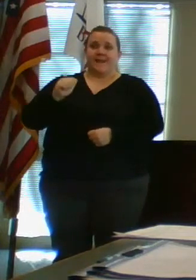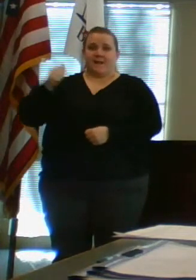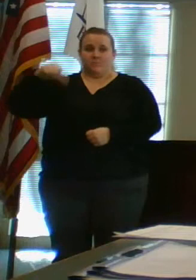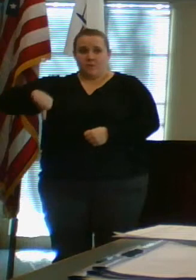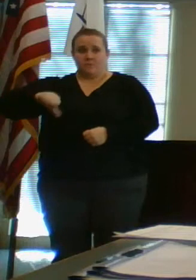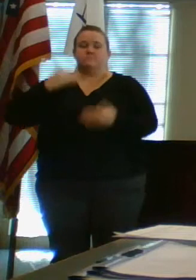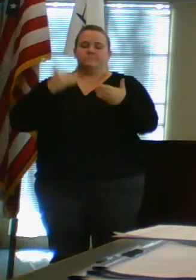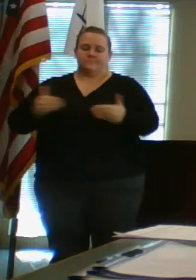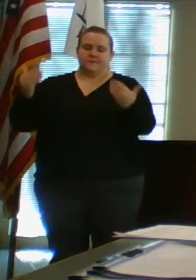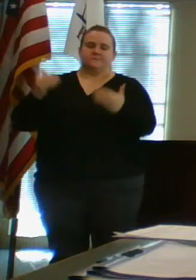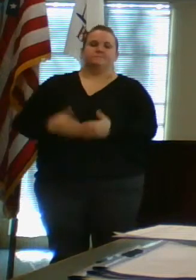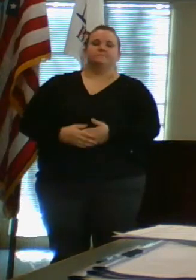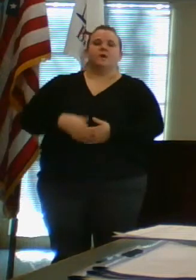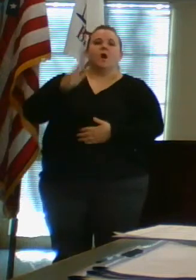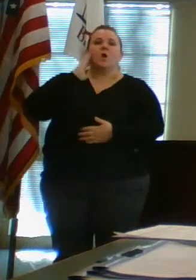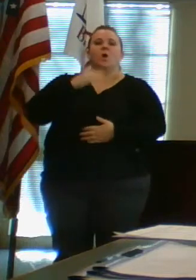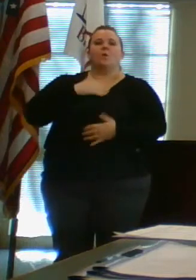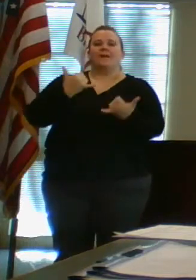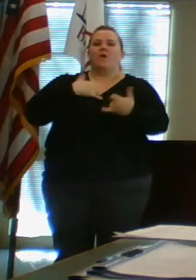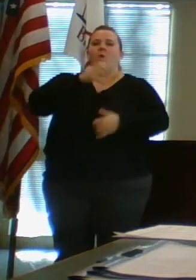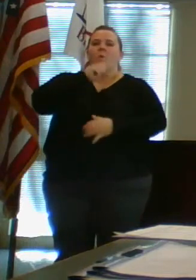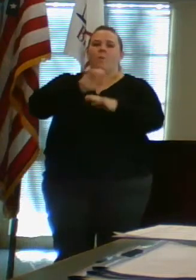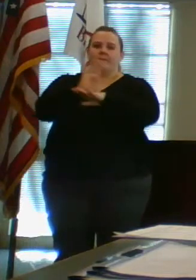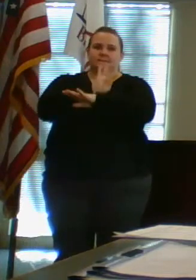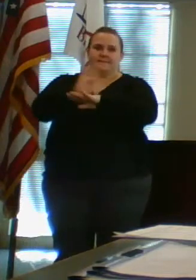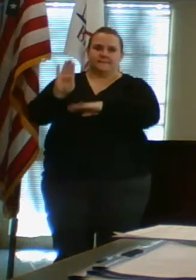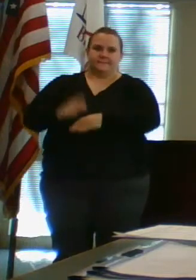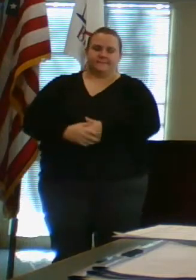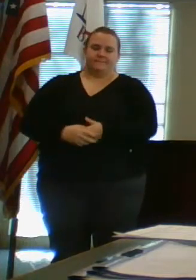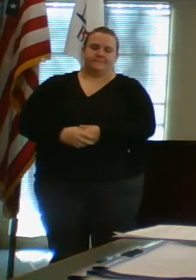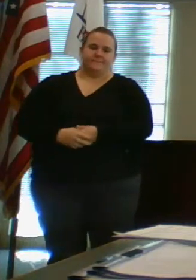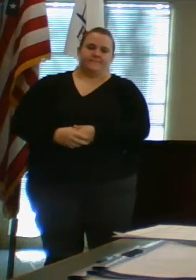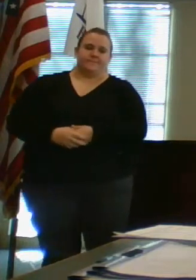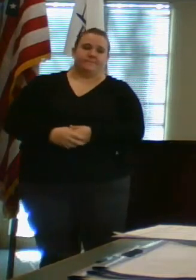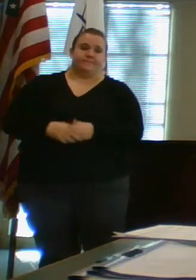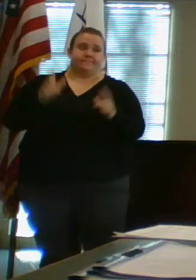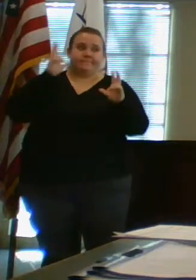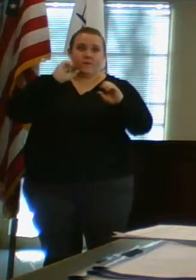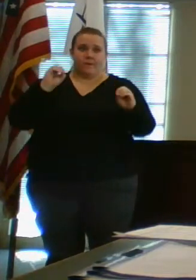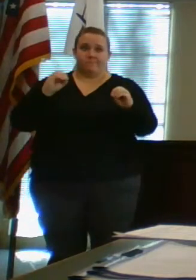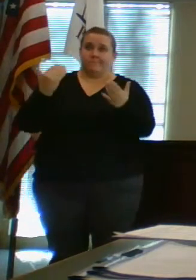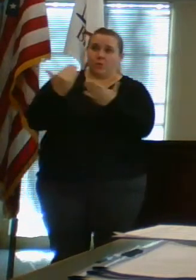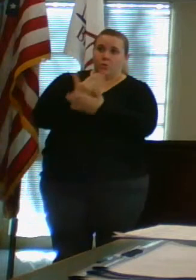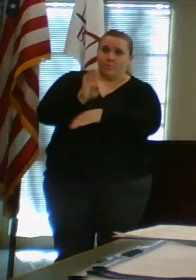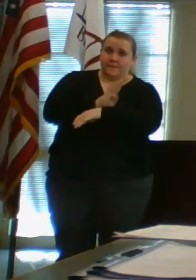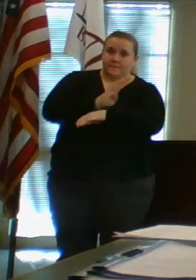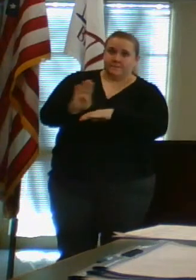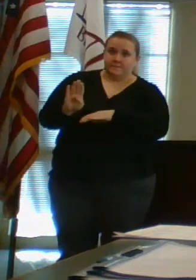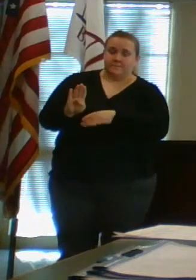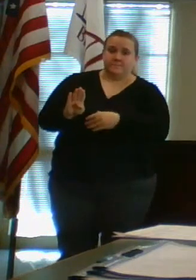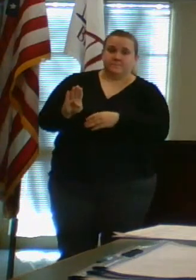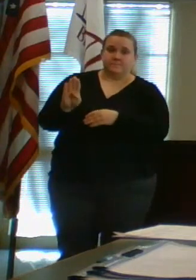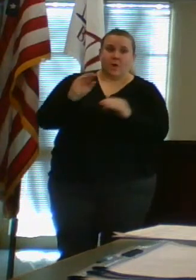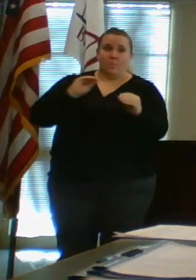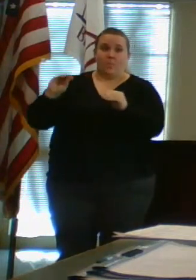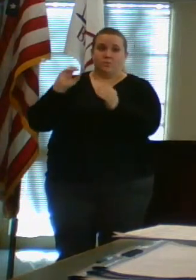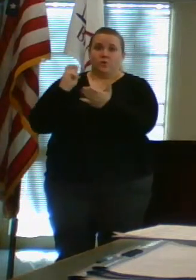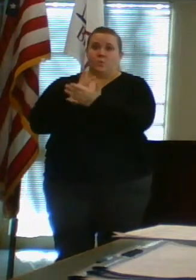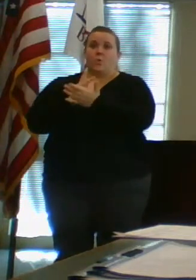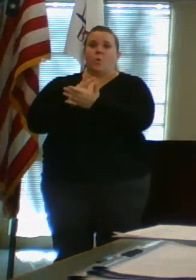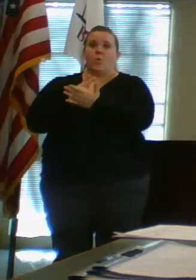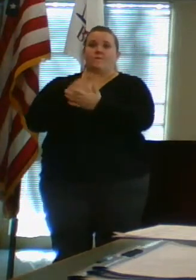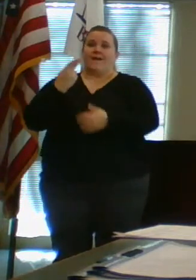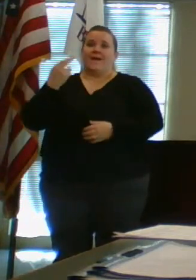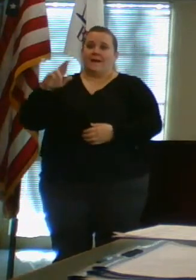nays? Motion carried. We'll move to old business. Hearing none, we'll move to new business. Is there a motion to approve the human